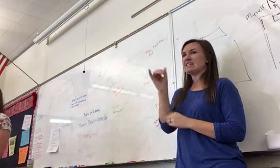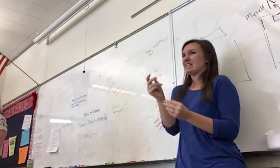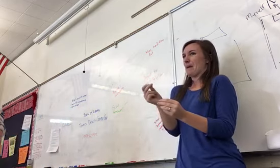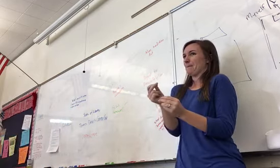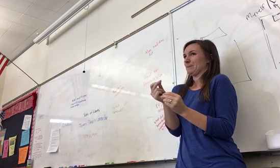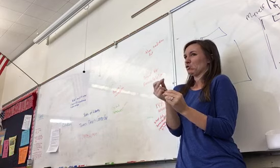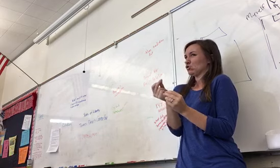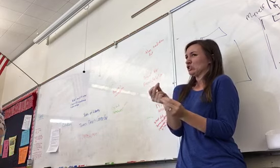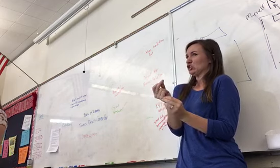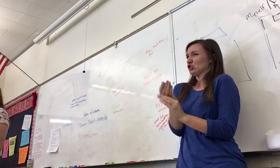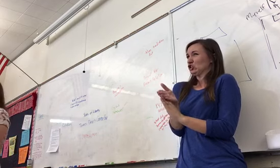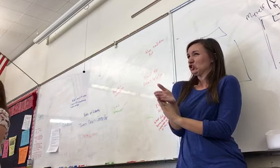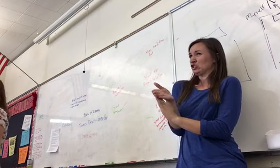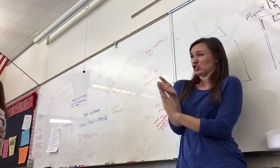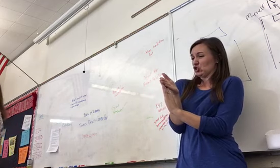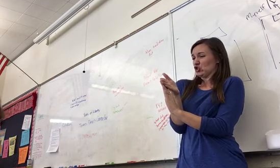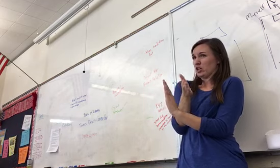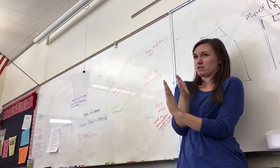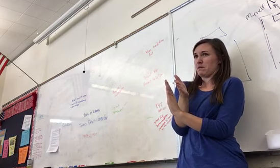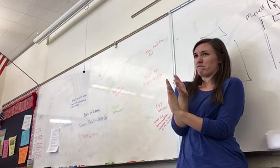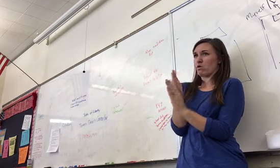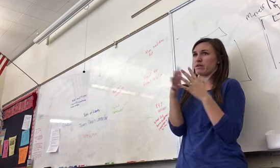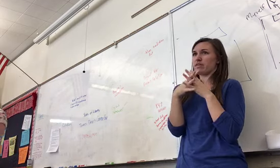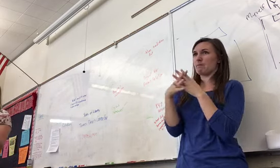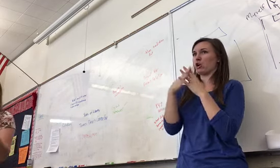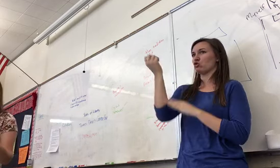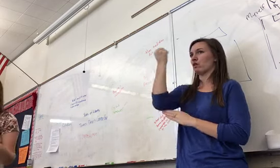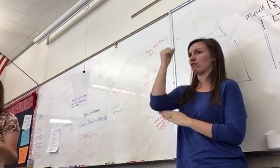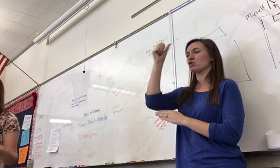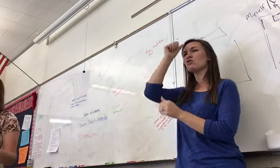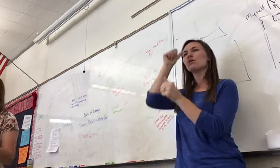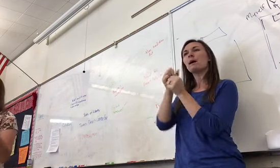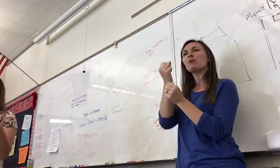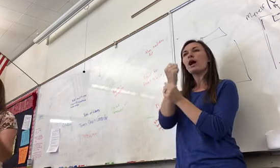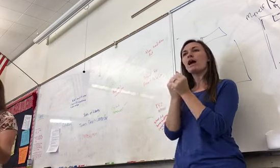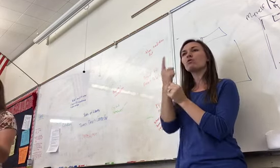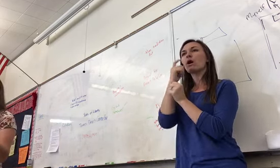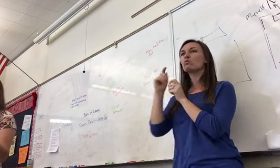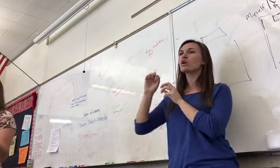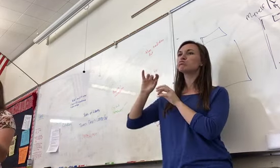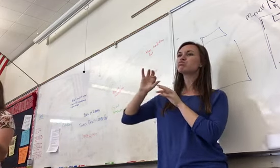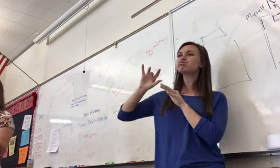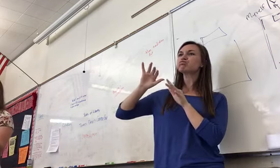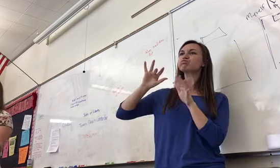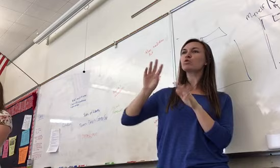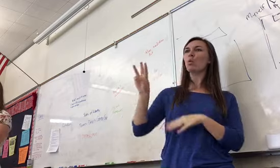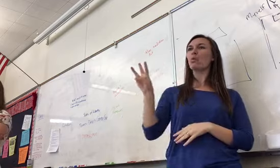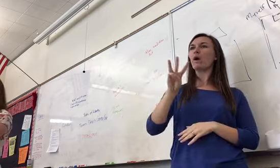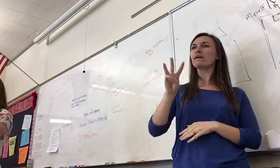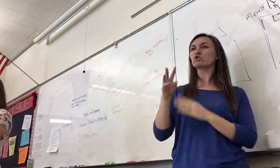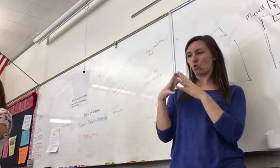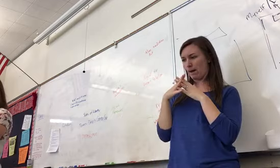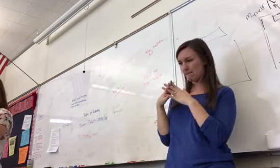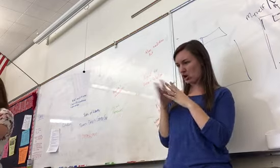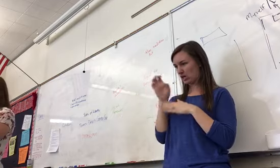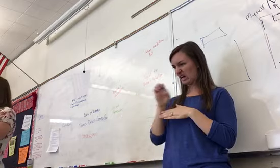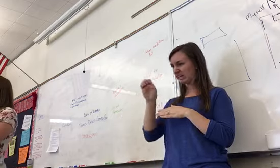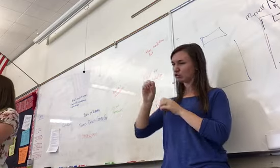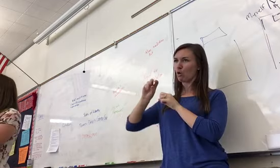American Revolution. Remember how everybody was moving west and people were angry and there was conflicts with the colonists? So